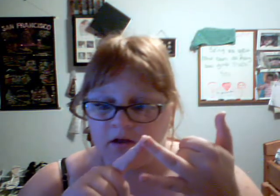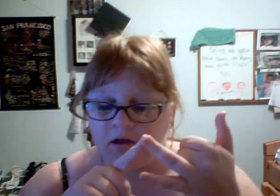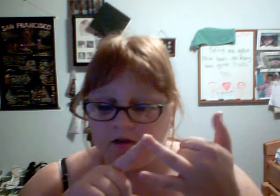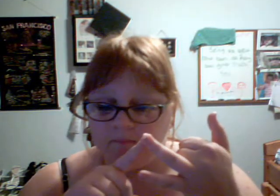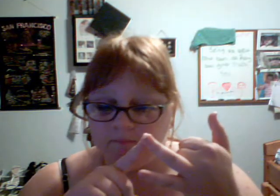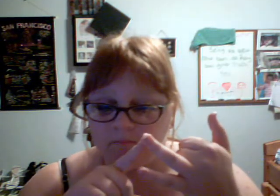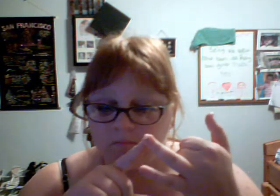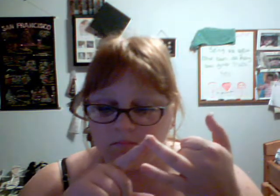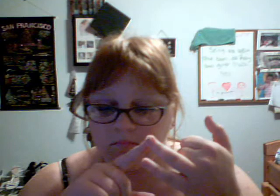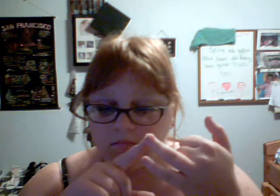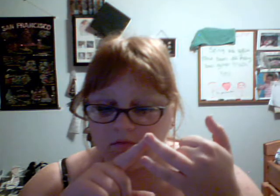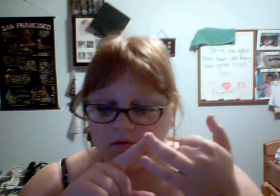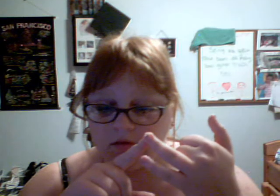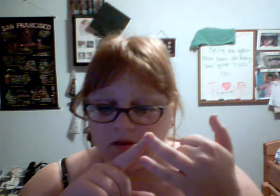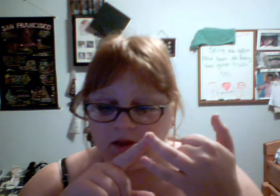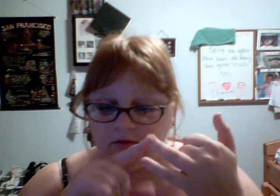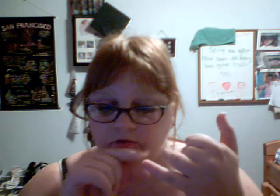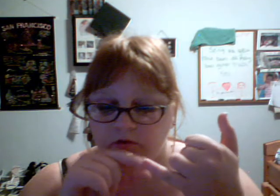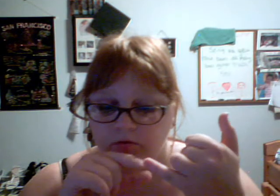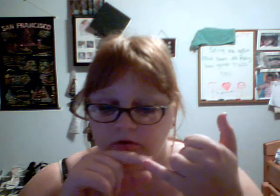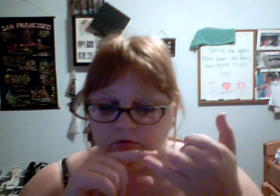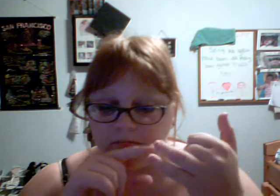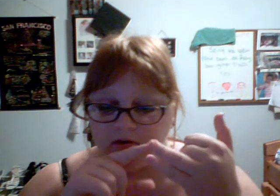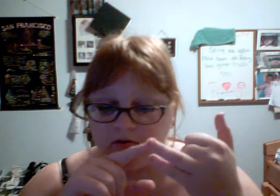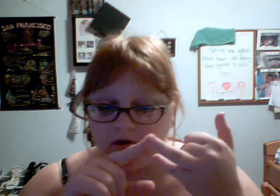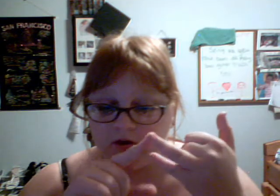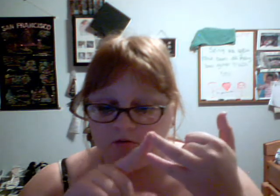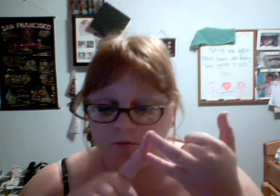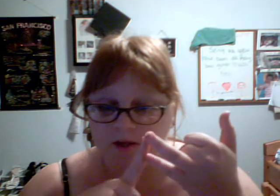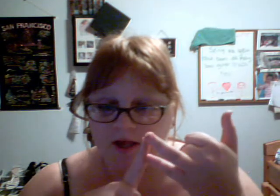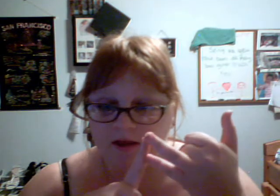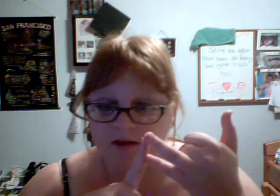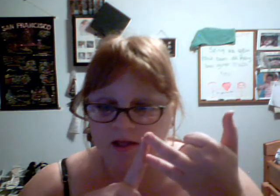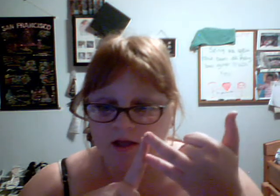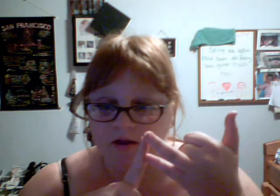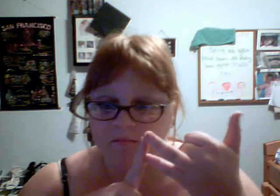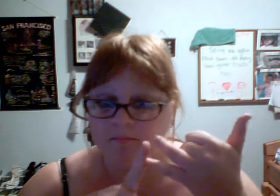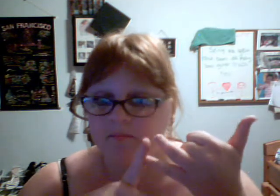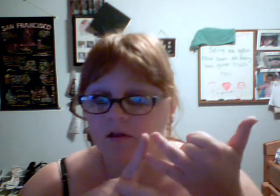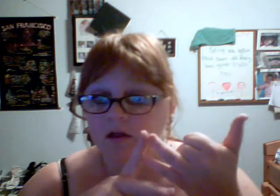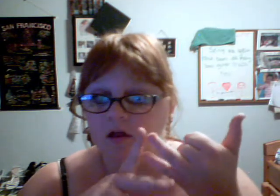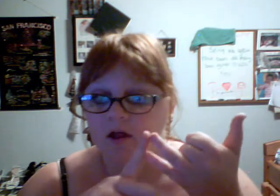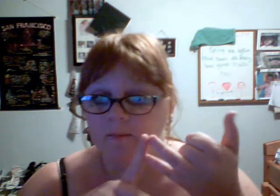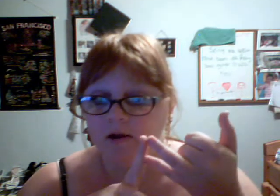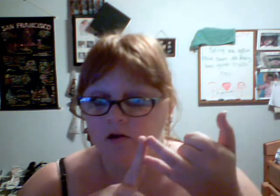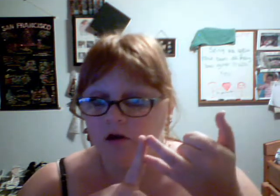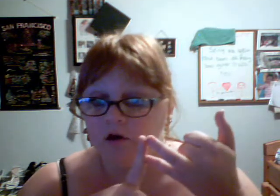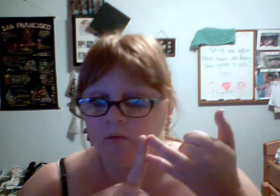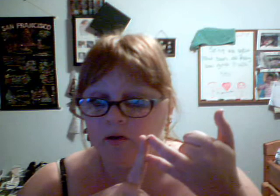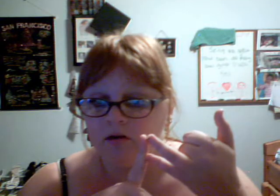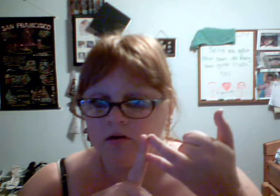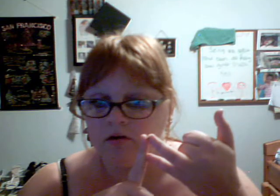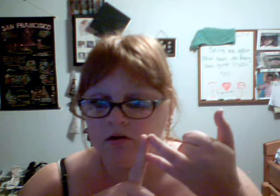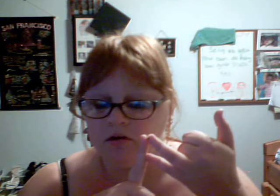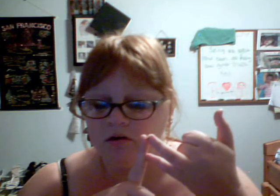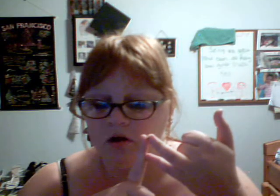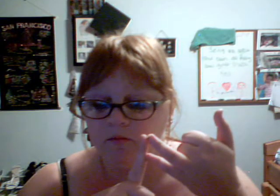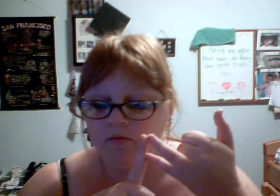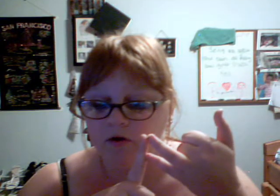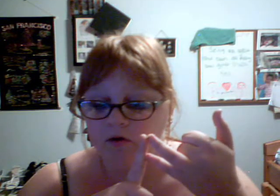Um, because I have two different medical cards for my eyes. Um, I've had a glaucoma, um, if you don't know.